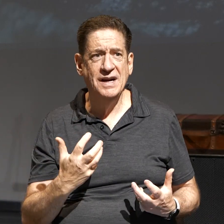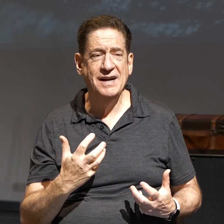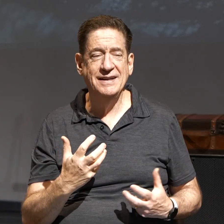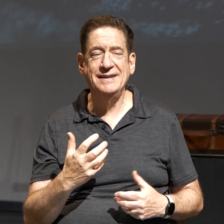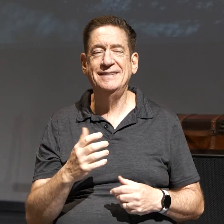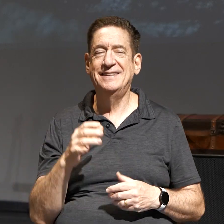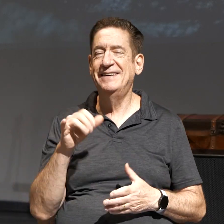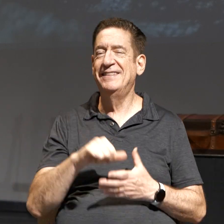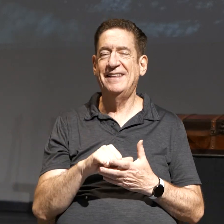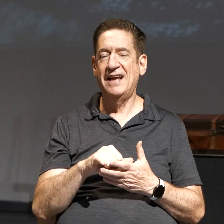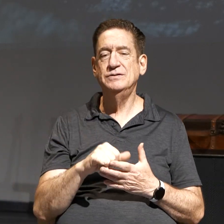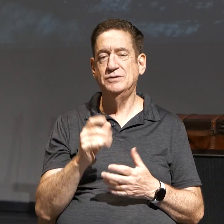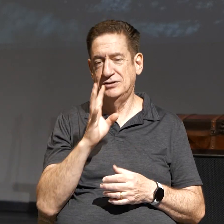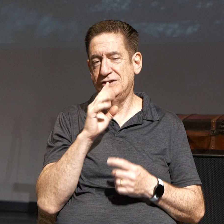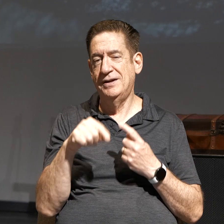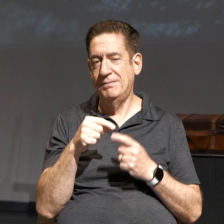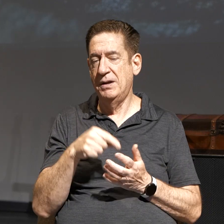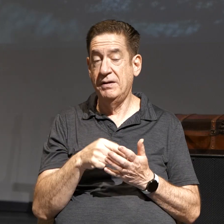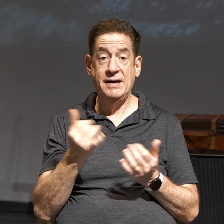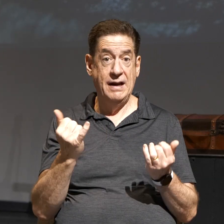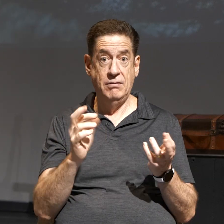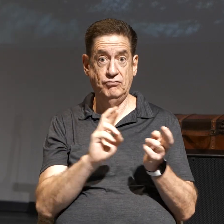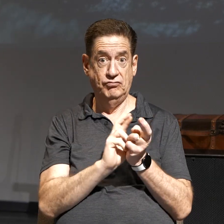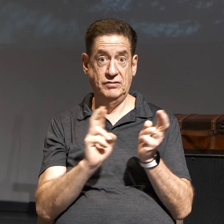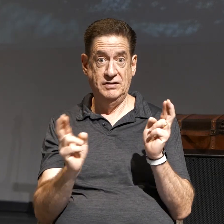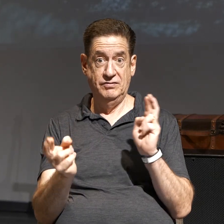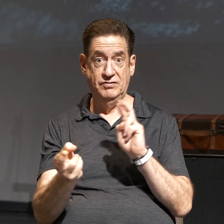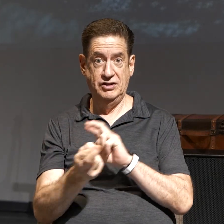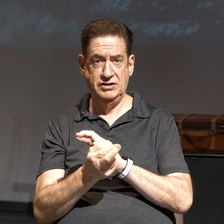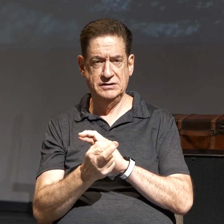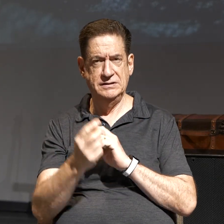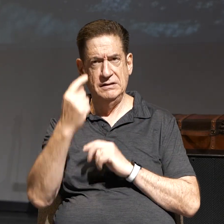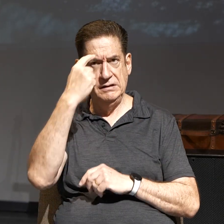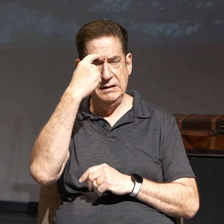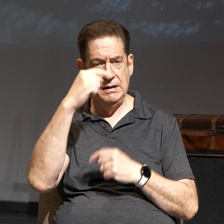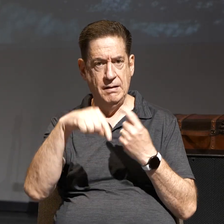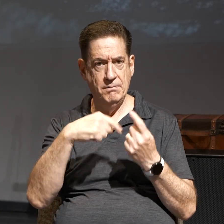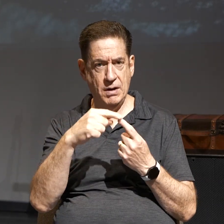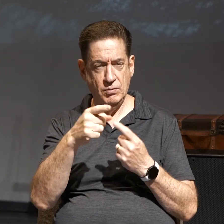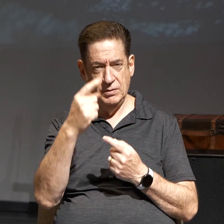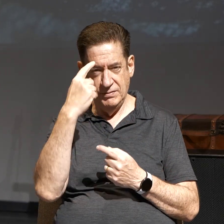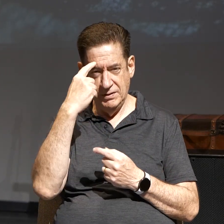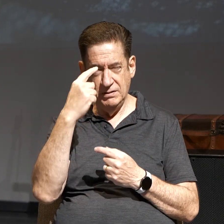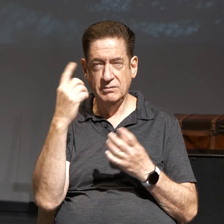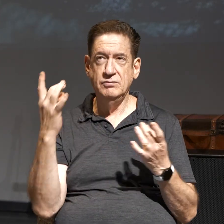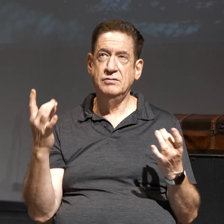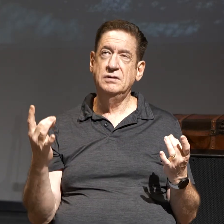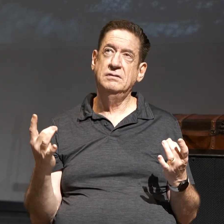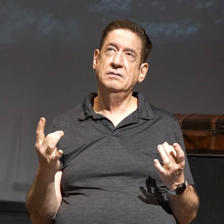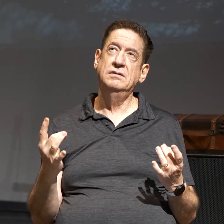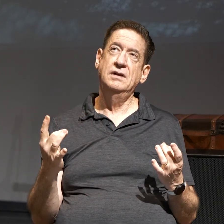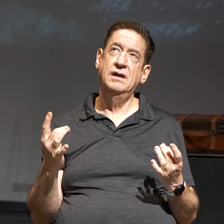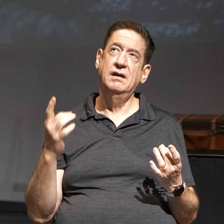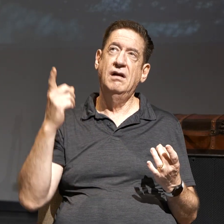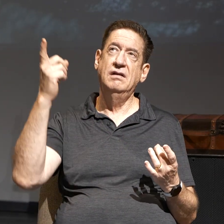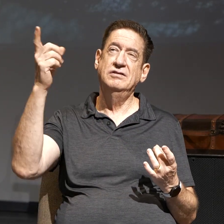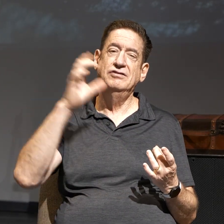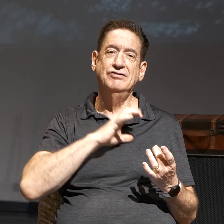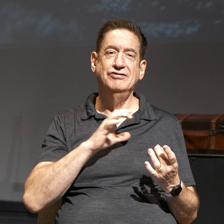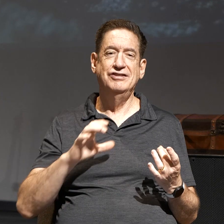And that's what He's talking about there. Now, reverse that. Think about, when you think about it, and you reflect on Christ,